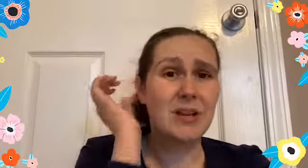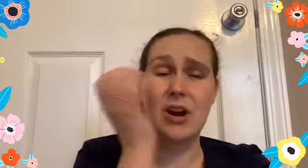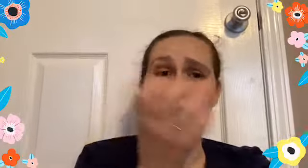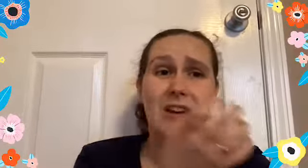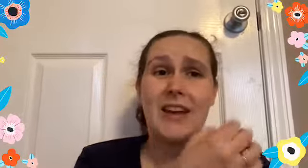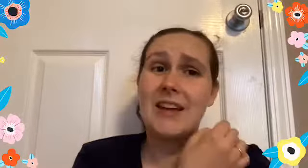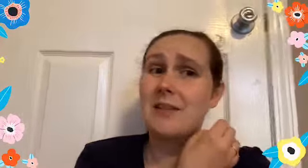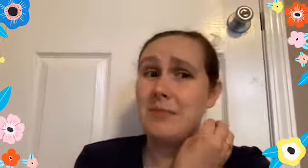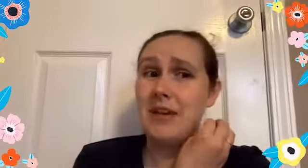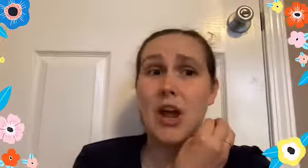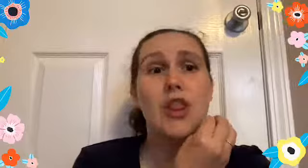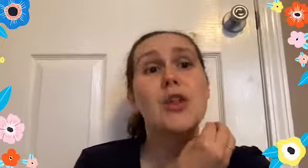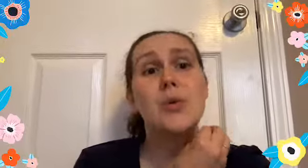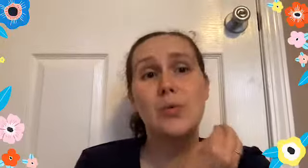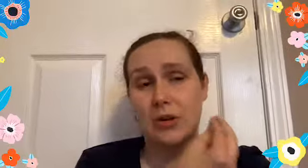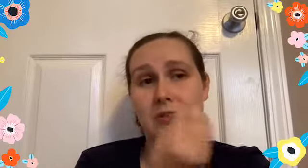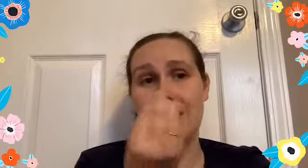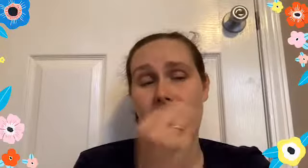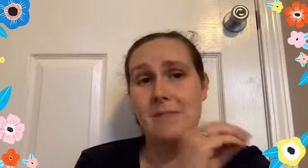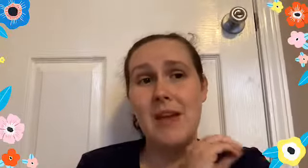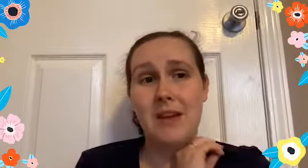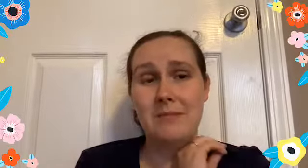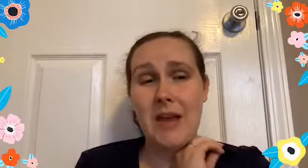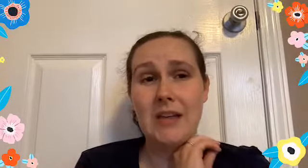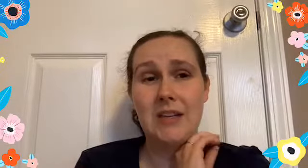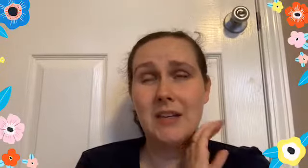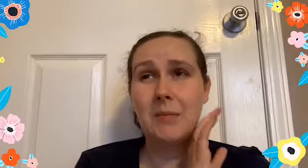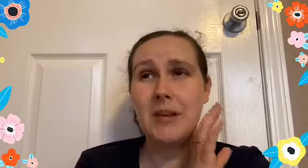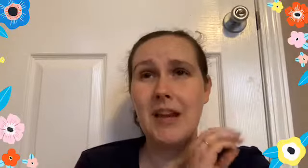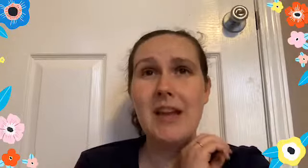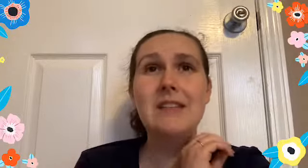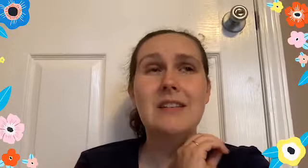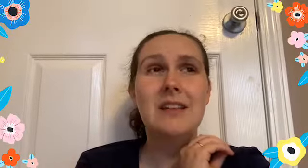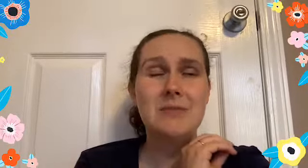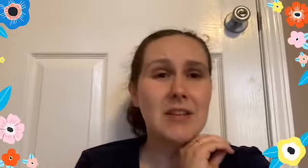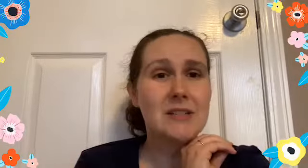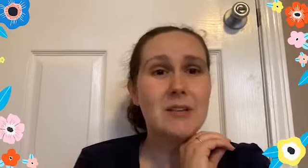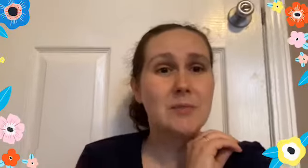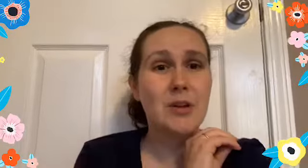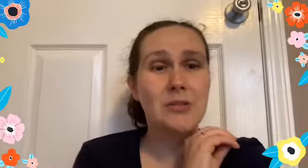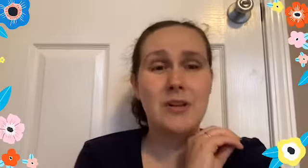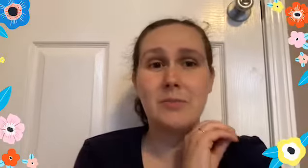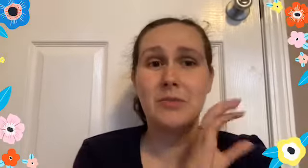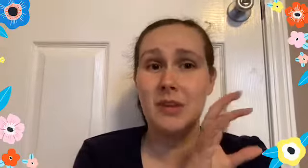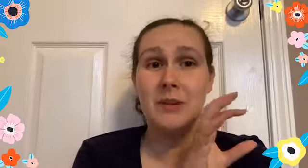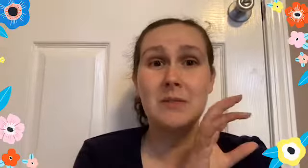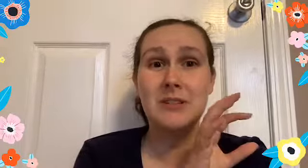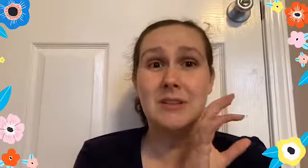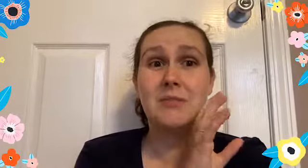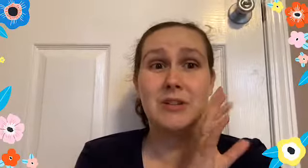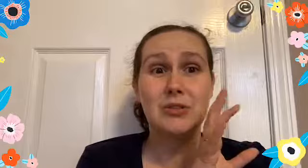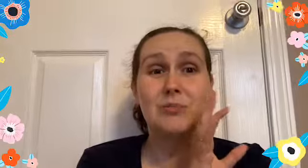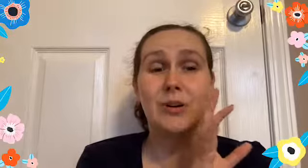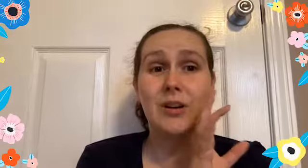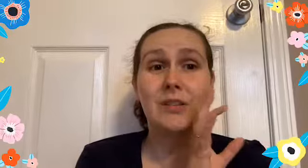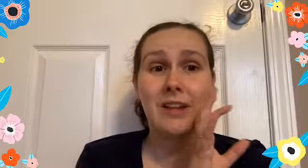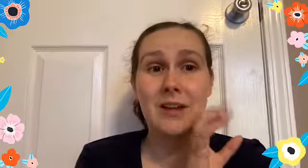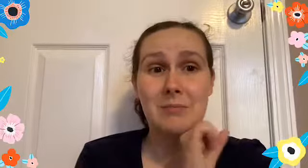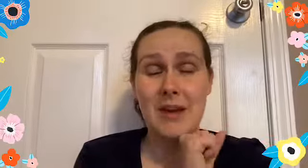card, it can mean the world to them. It can make, I mean, it seems like something small to us, but for them, it could be something super like a big